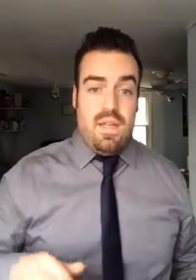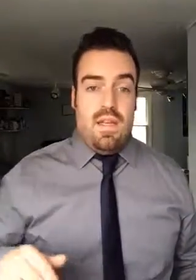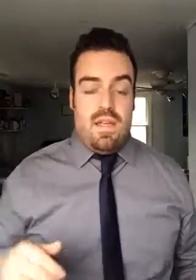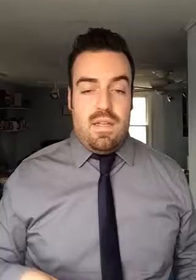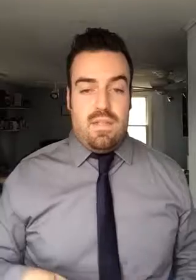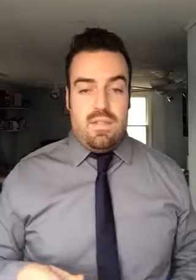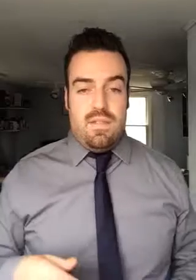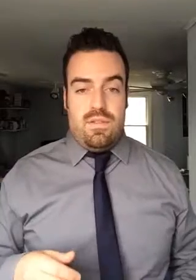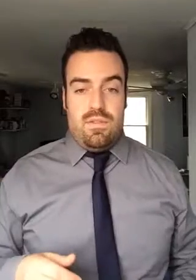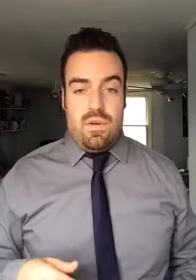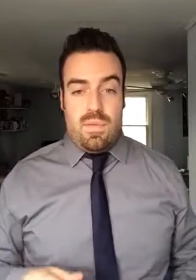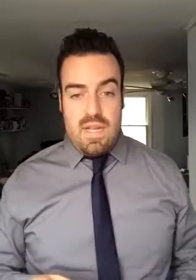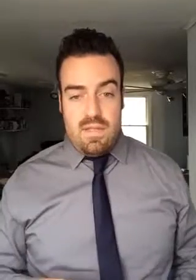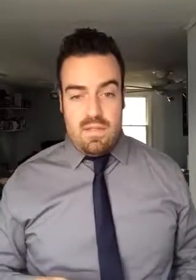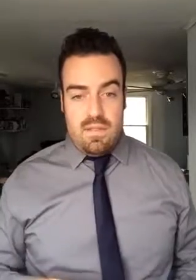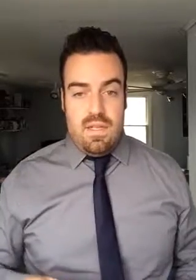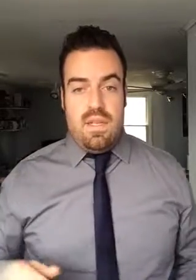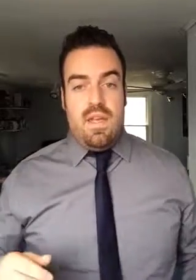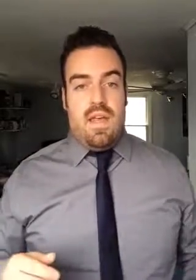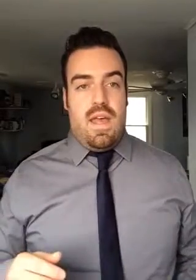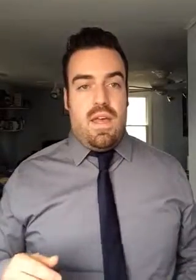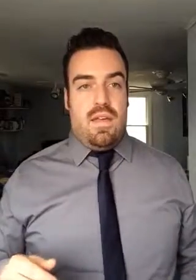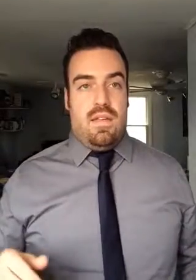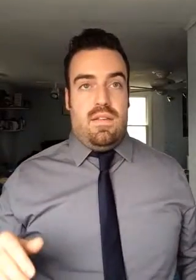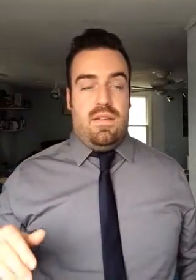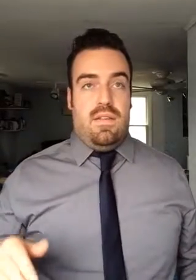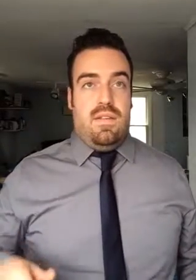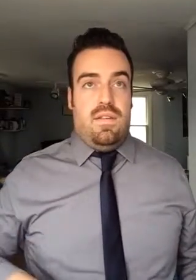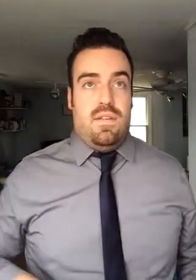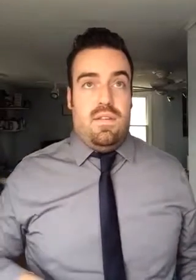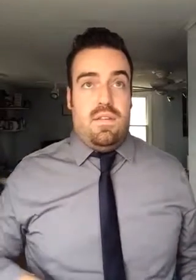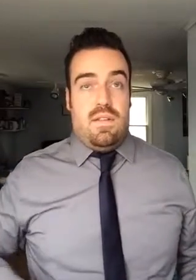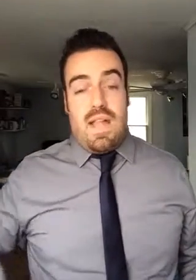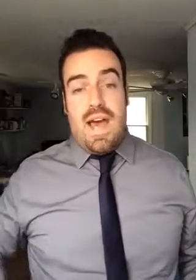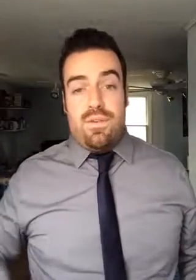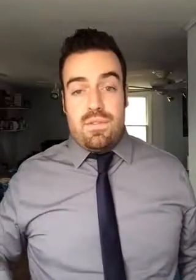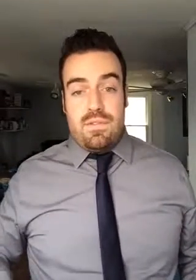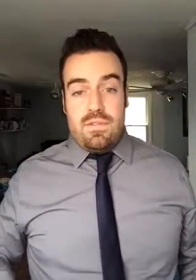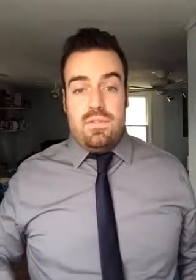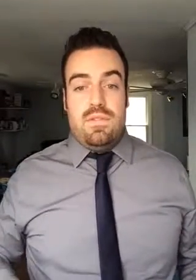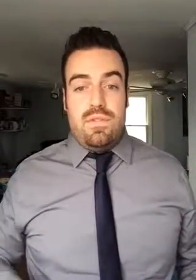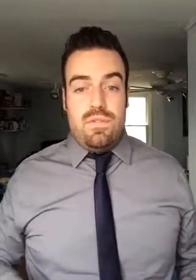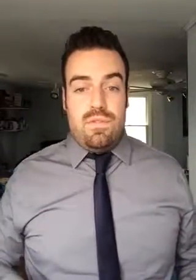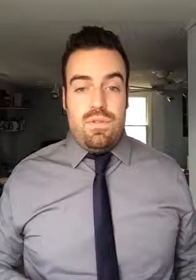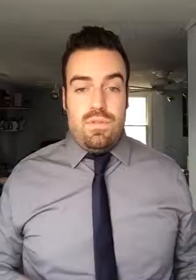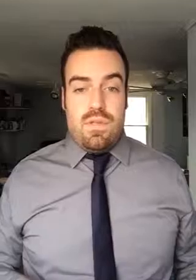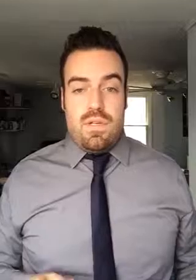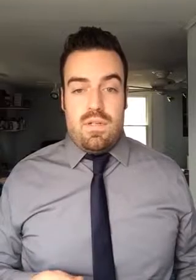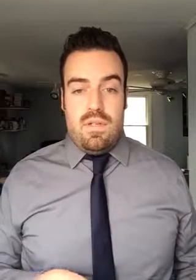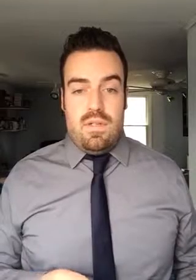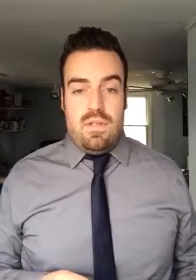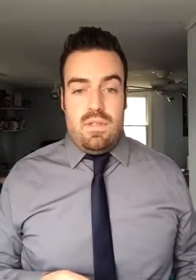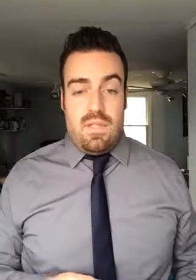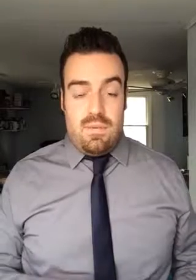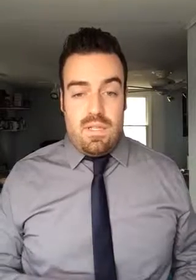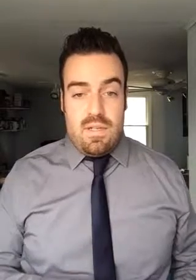is your patella. And lateral to your tibia